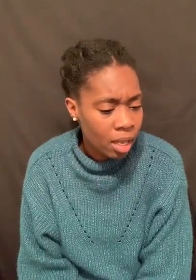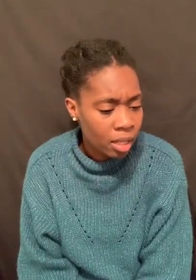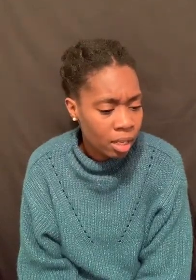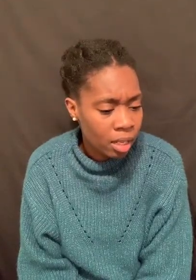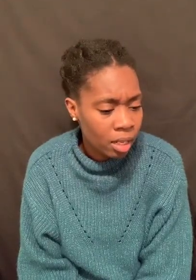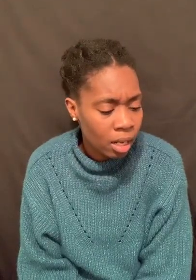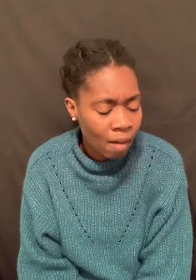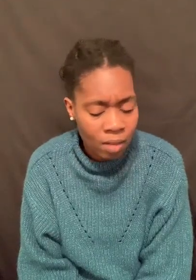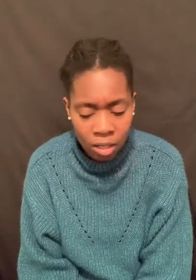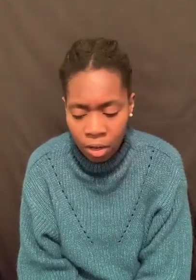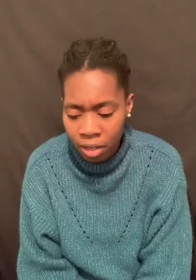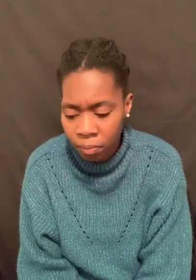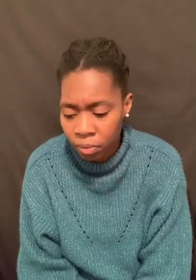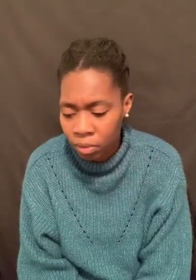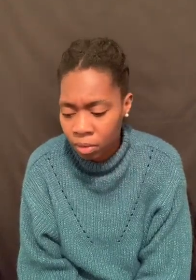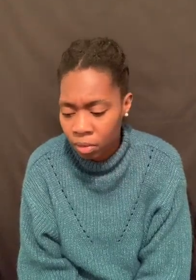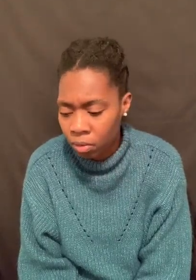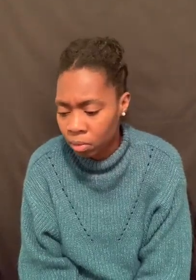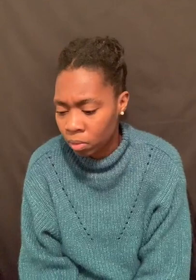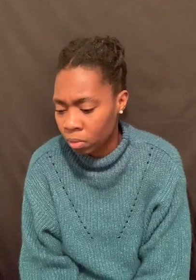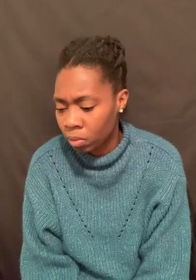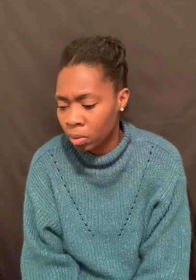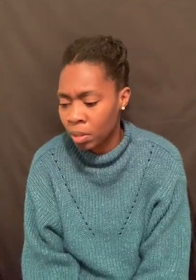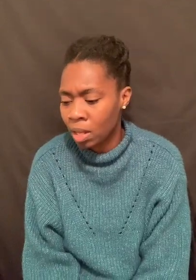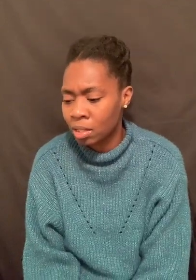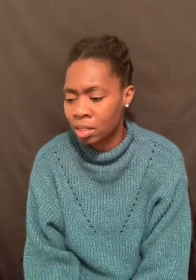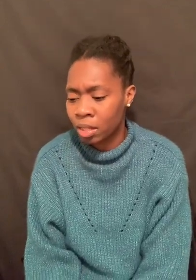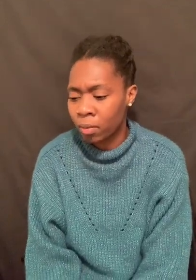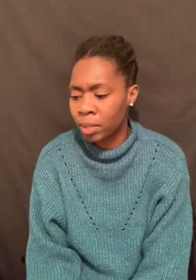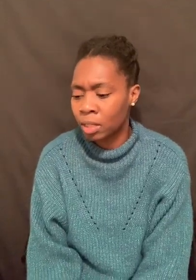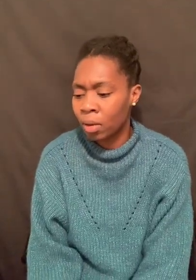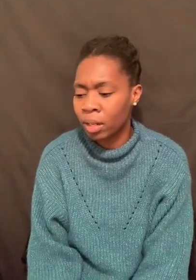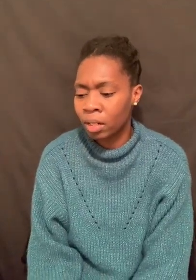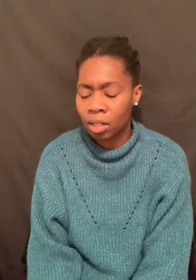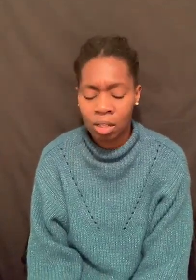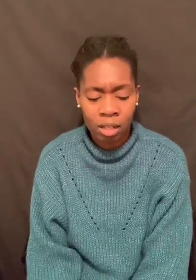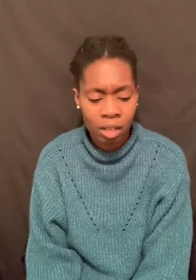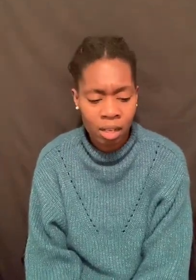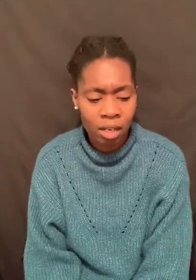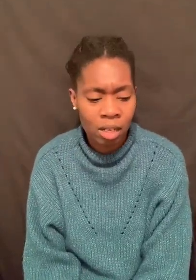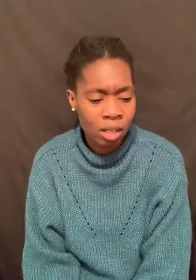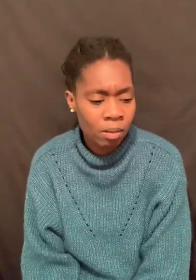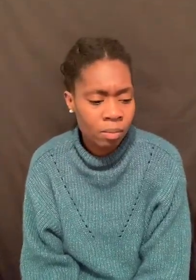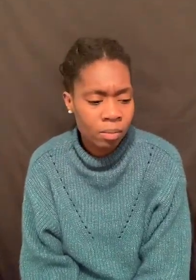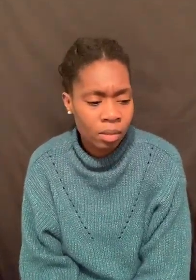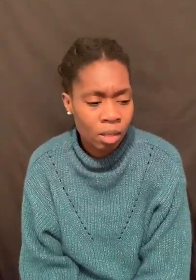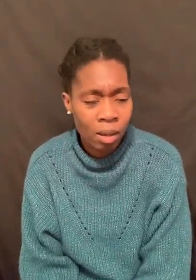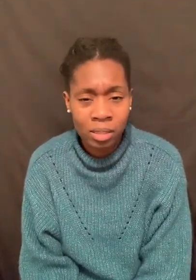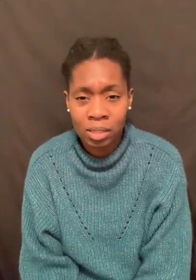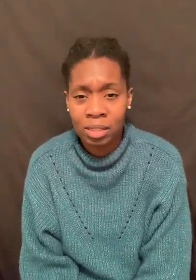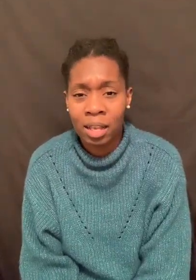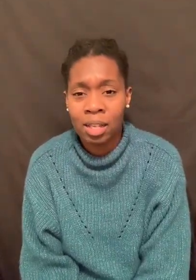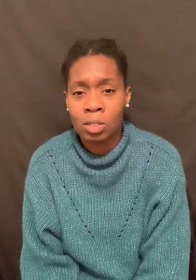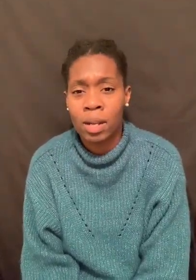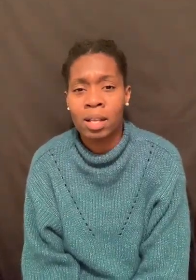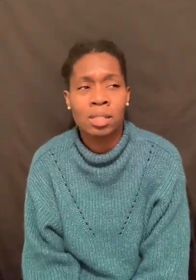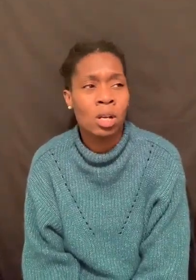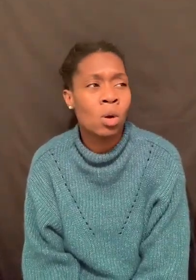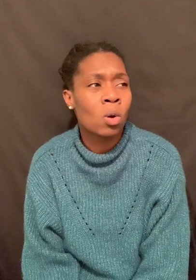And then I finally heard it. With Beyonce, sang with Michelle and other lady, Kelly. About Jesus say yes, nobody can say no.